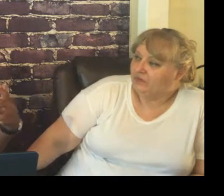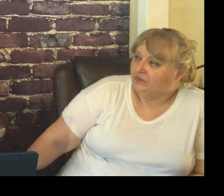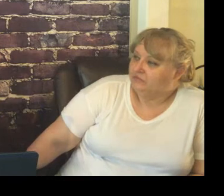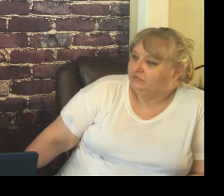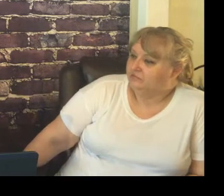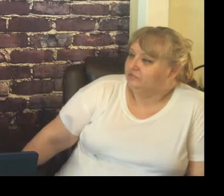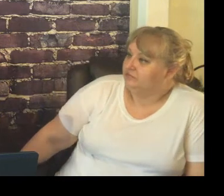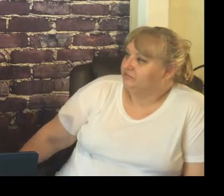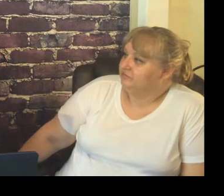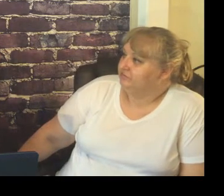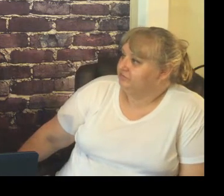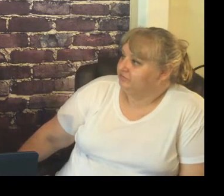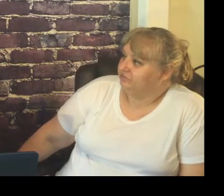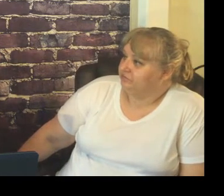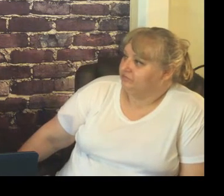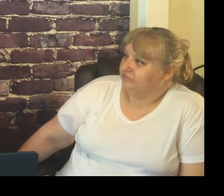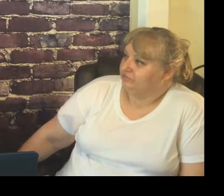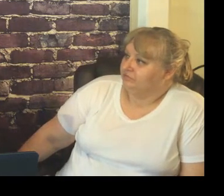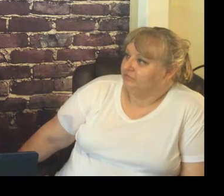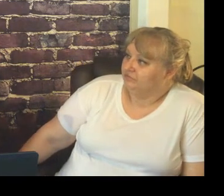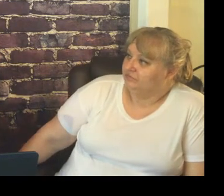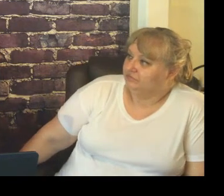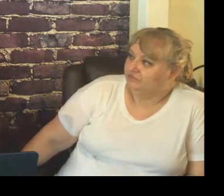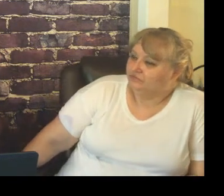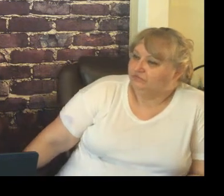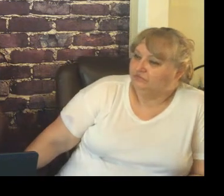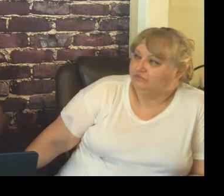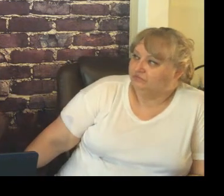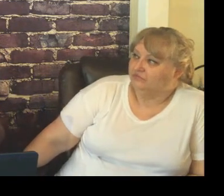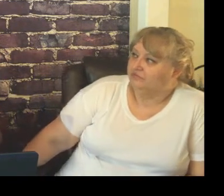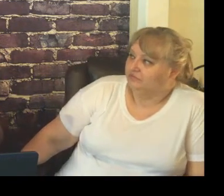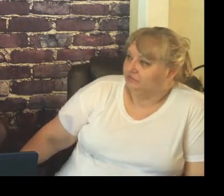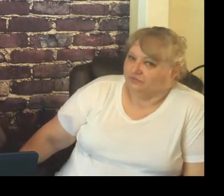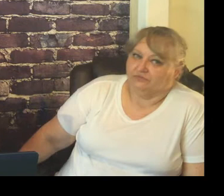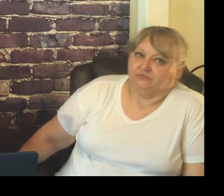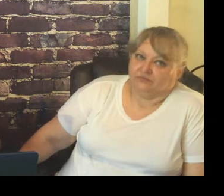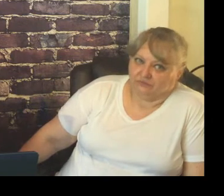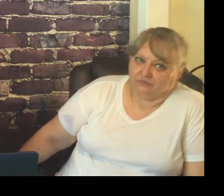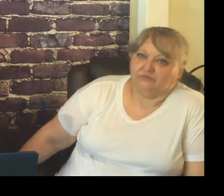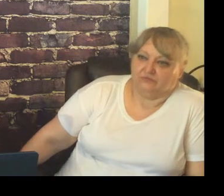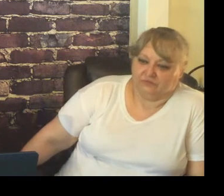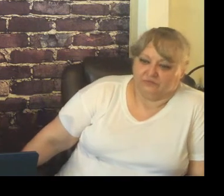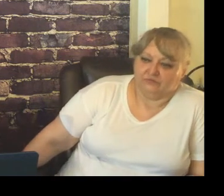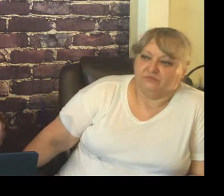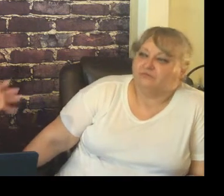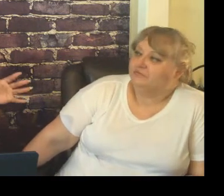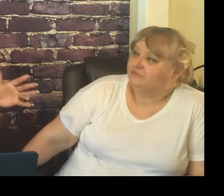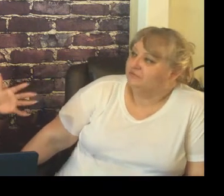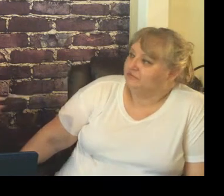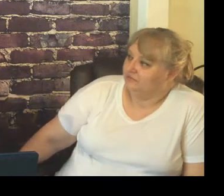just leads us into knowing that in order to yield these highly effective results it takes a whole